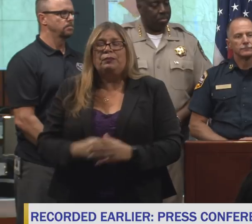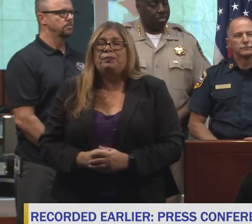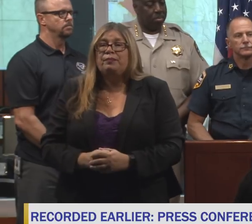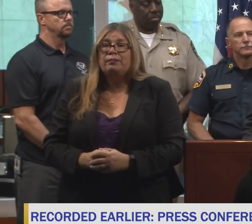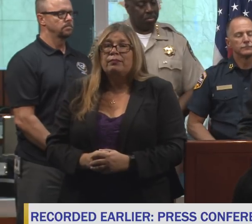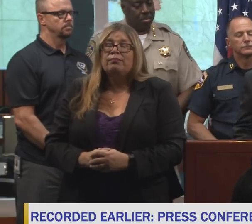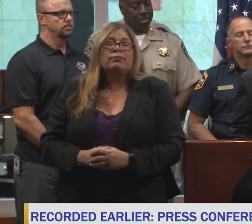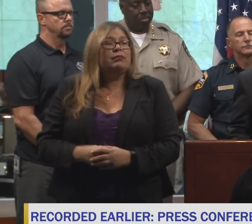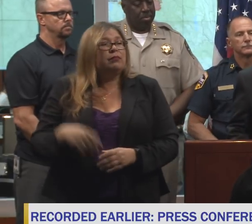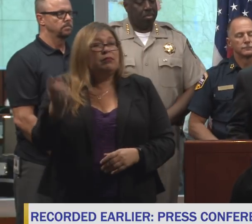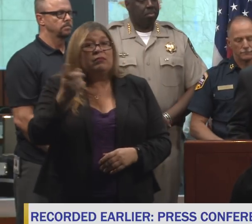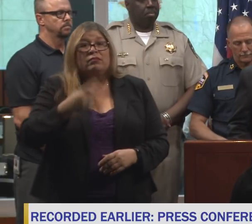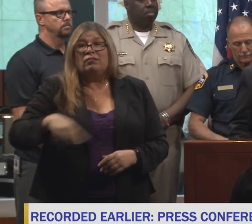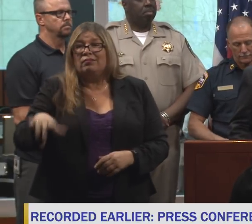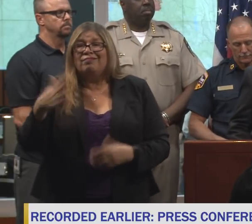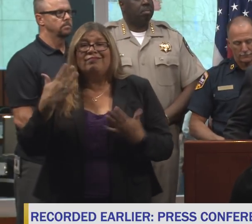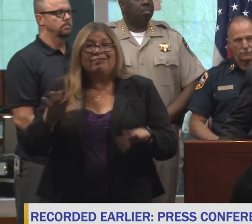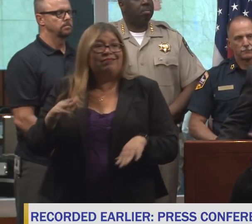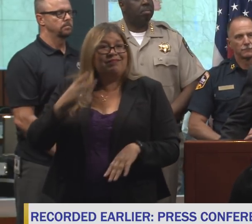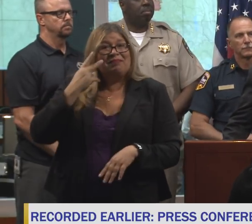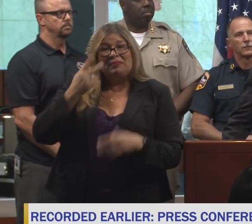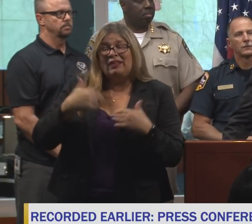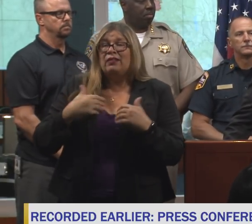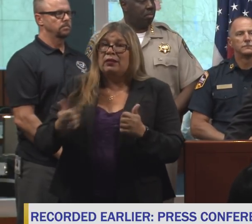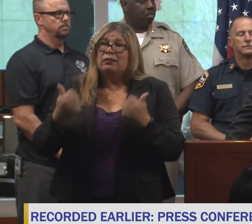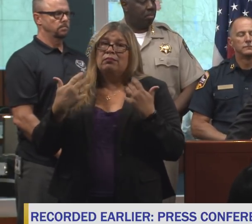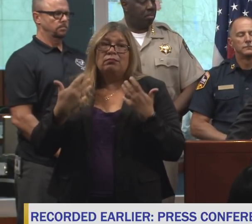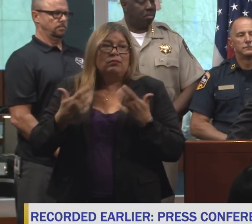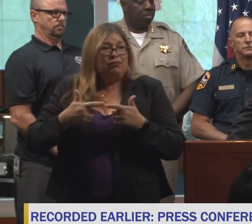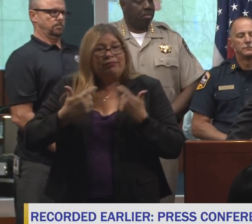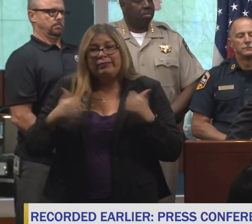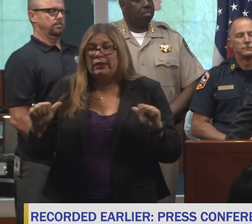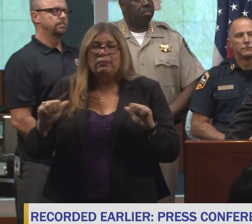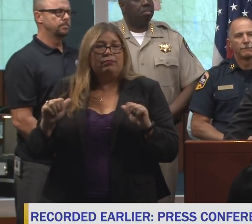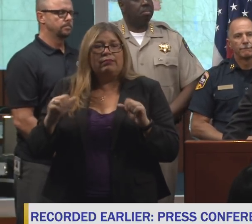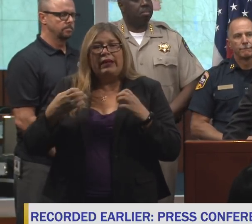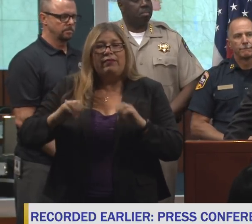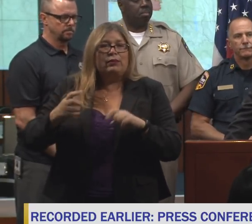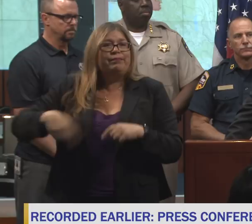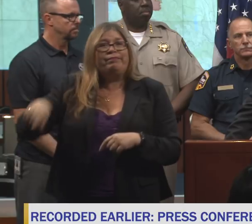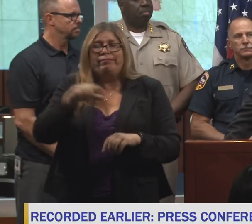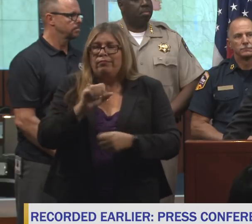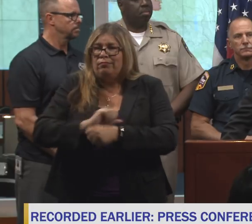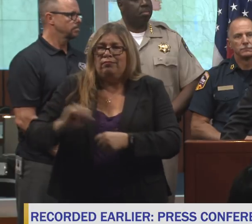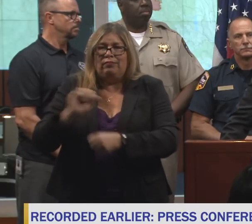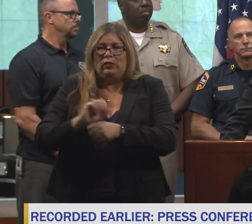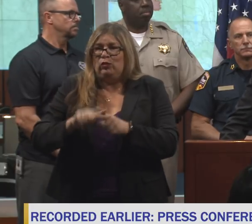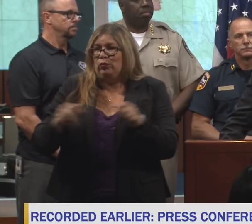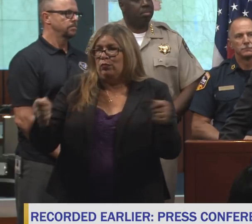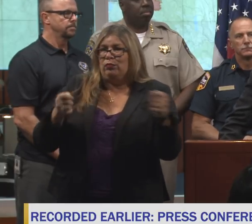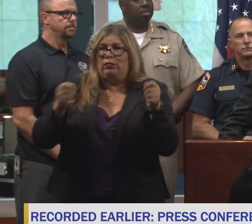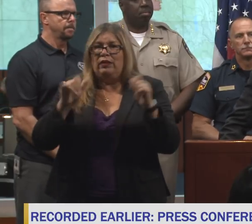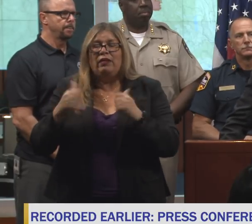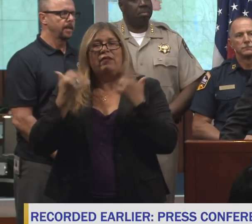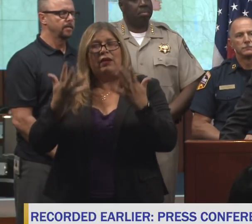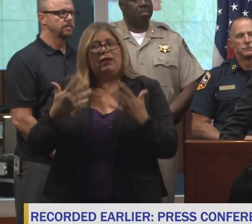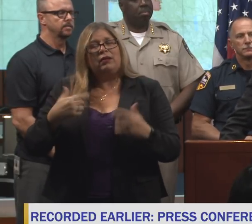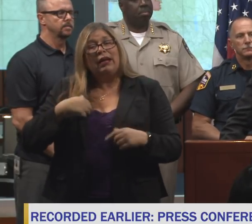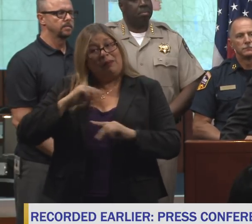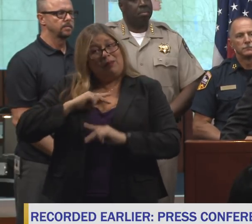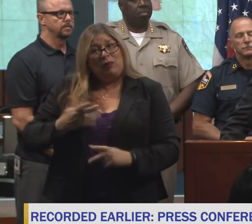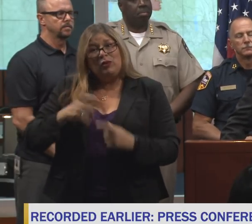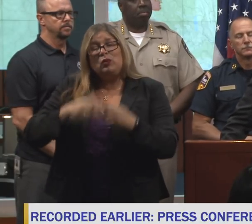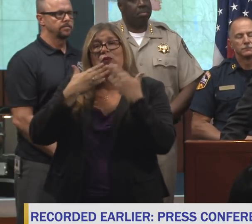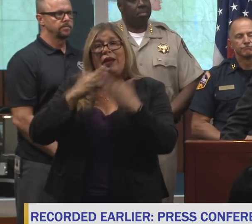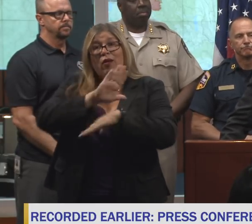You've heard there's a tremendous effort fighting these fires, and I want to personally thank all the firefighters who are on the line,